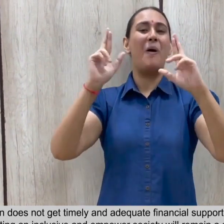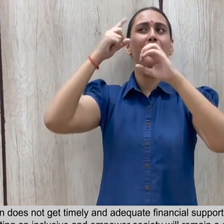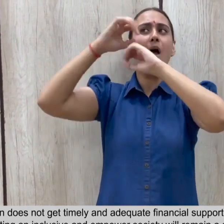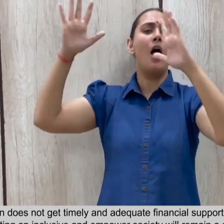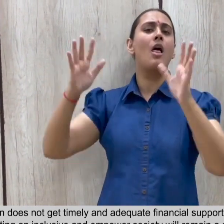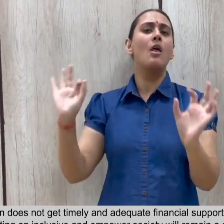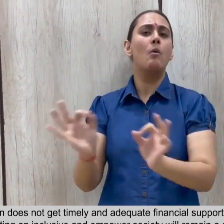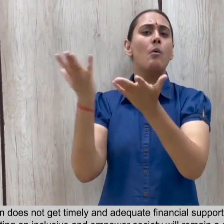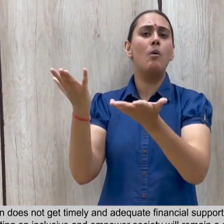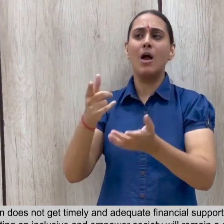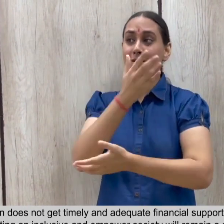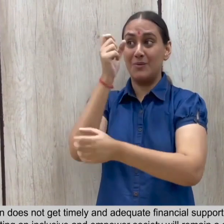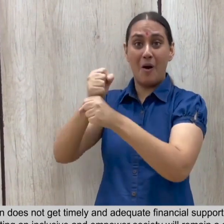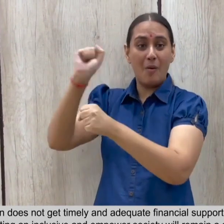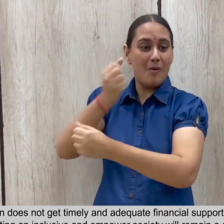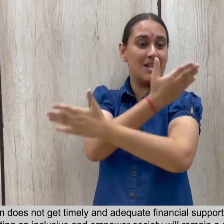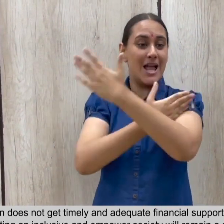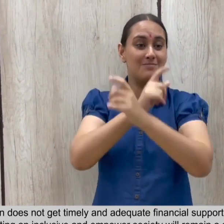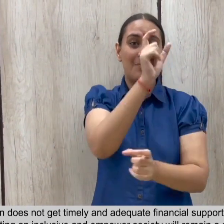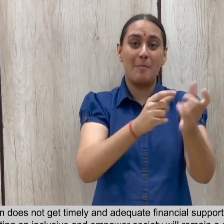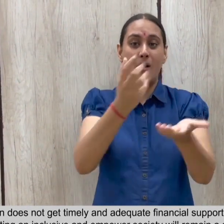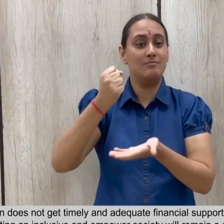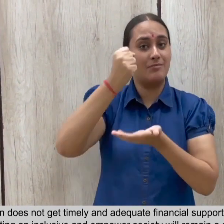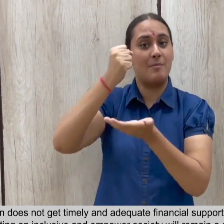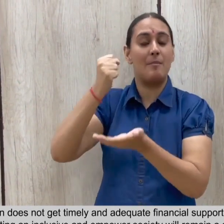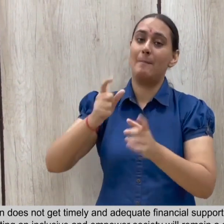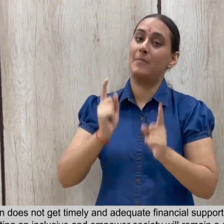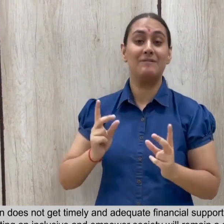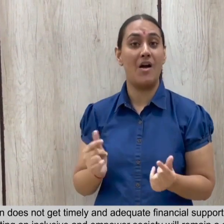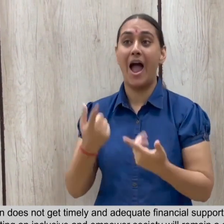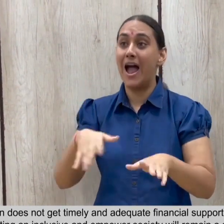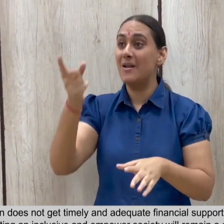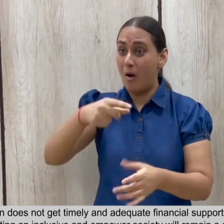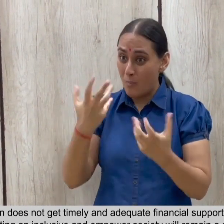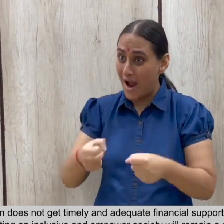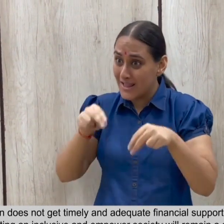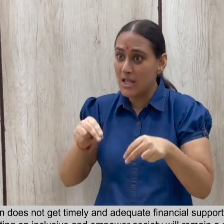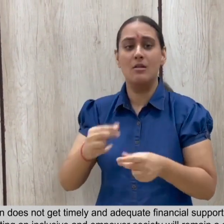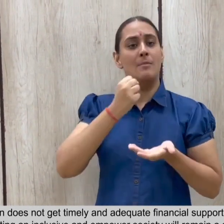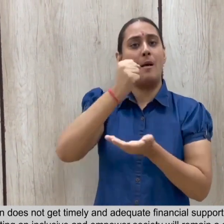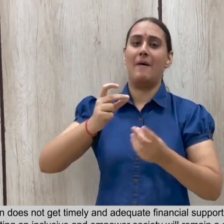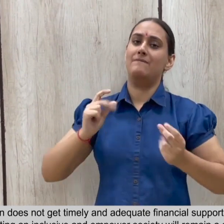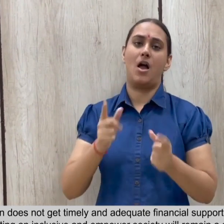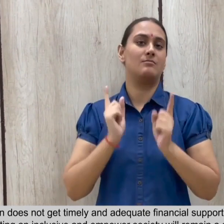support at various levels, the objective of creating an inclusive and empowered society will remain a distant dream.